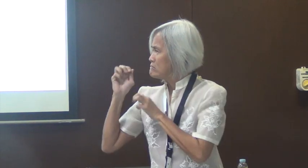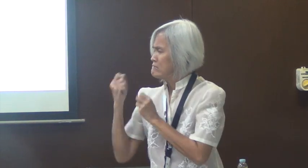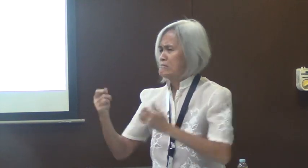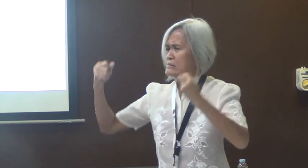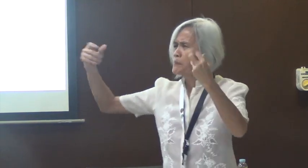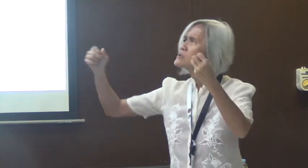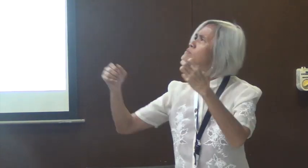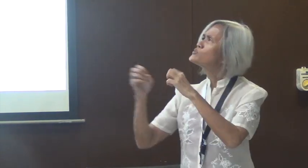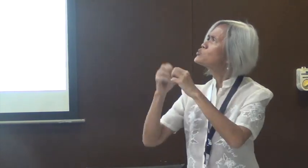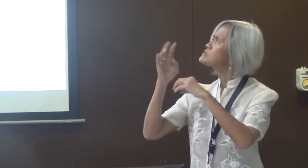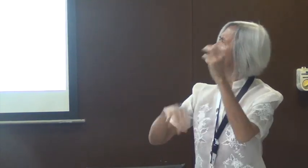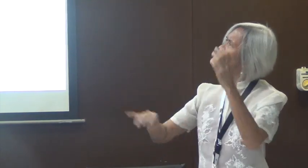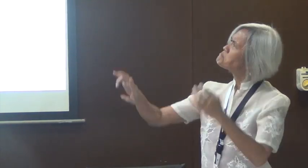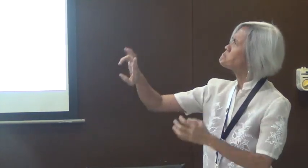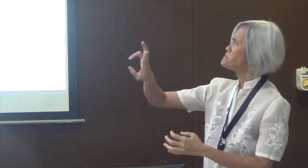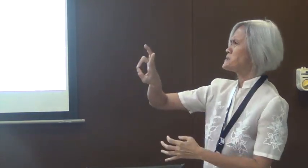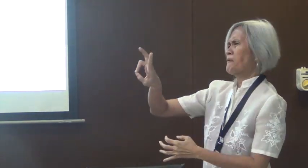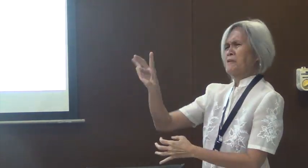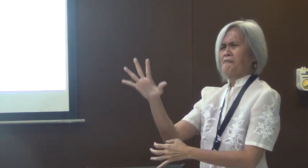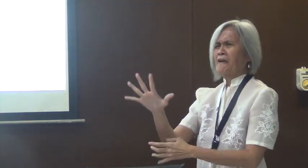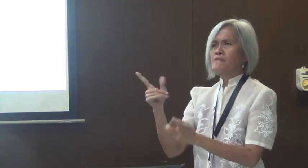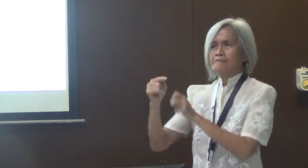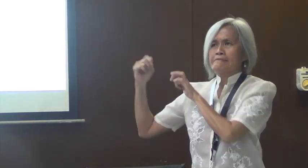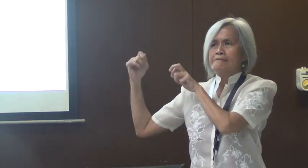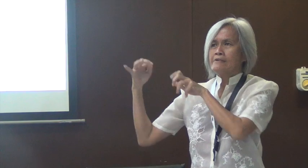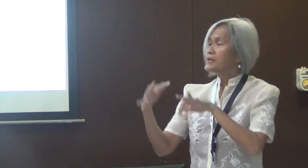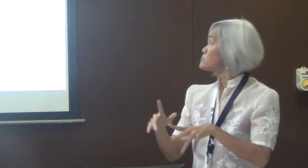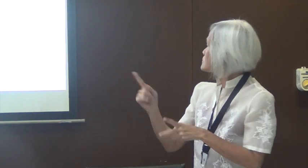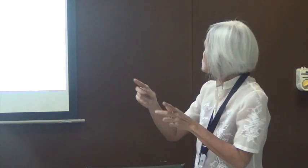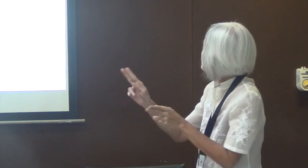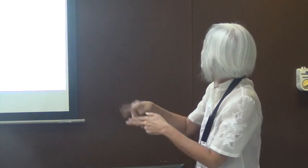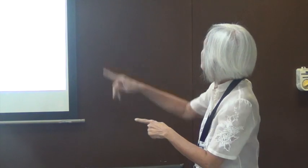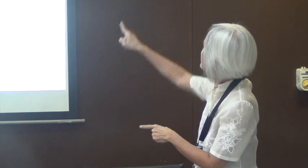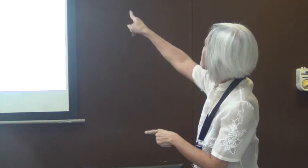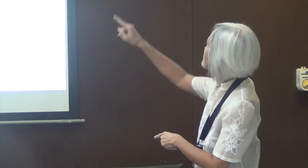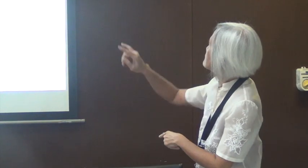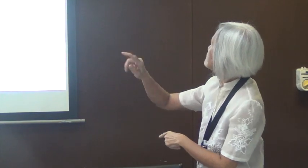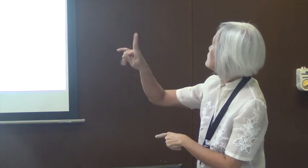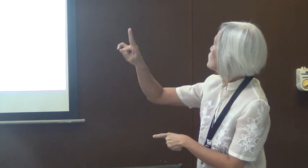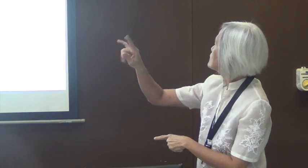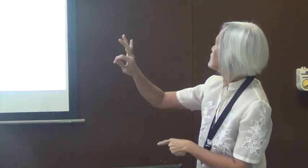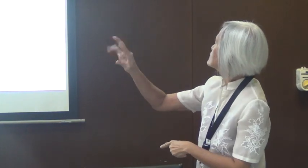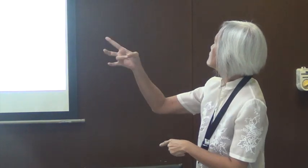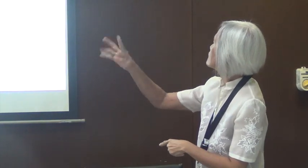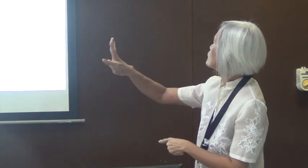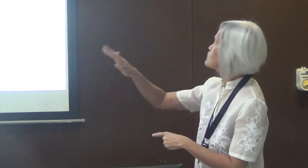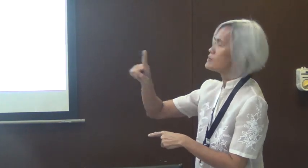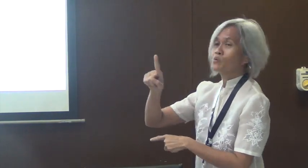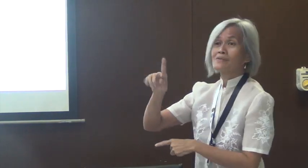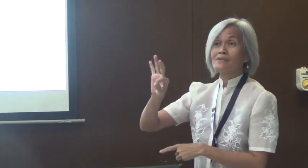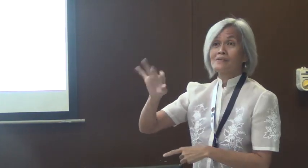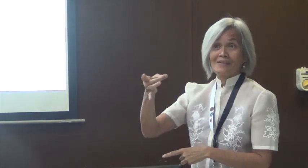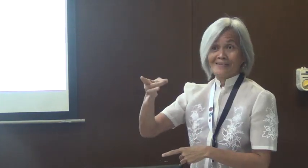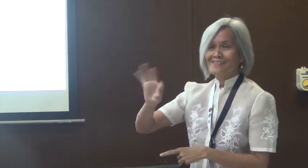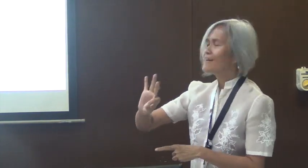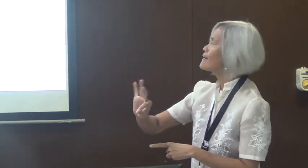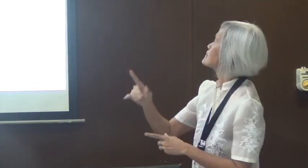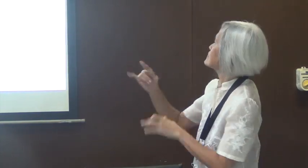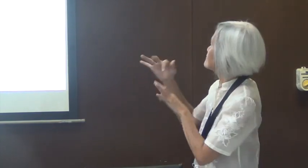So a good number of them were there, coming over here. So for a long time, since 74 to 1989, so